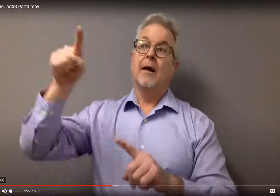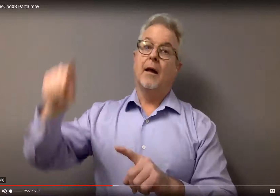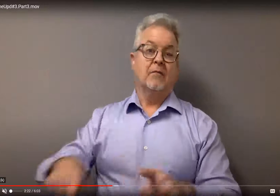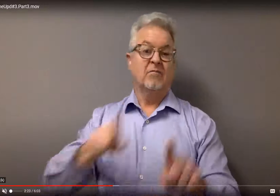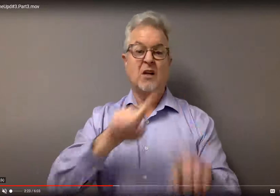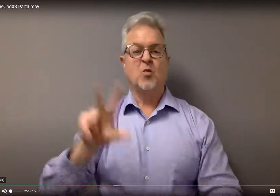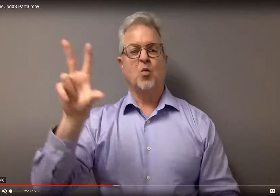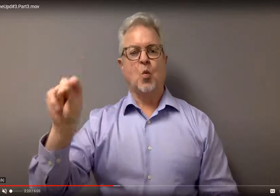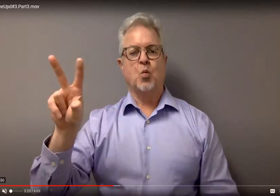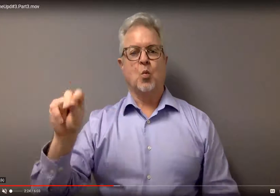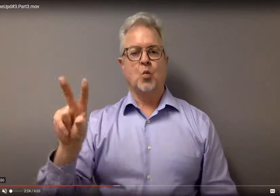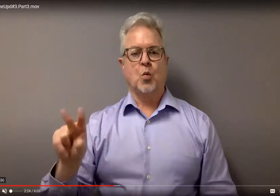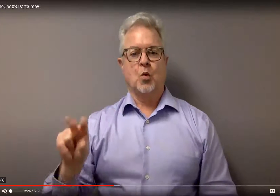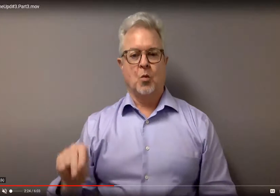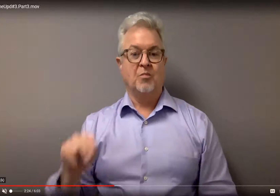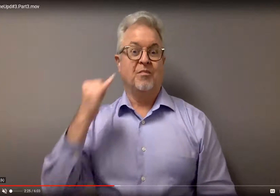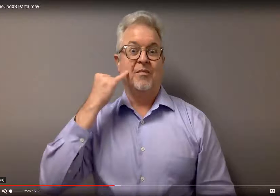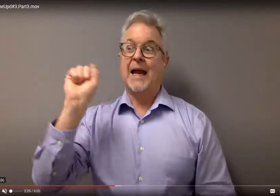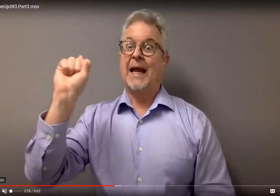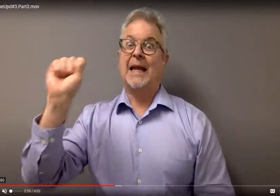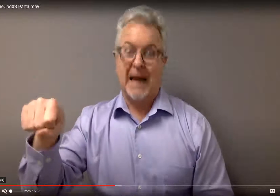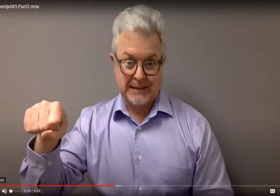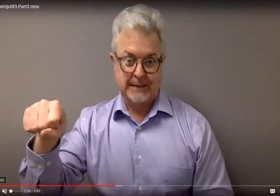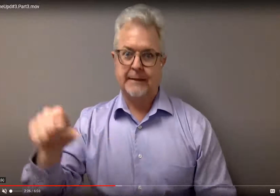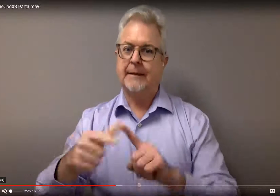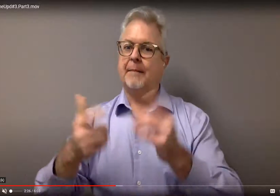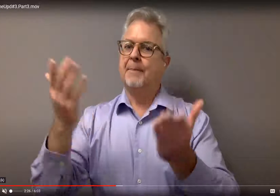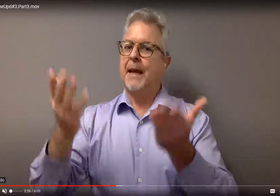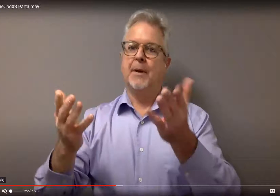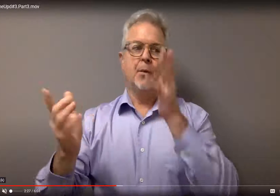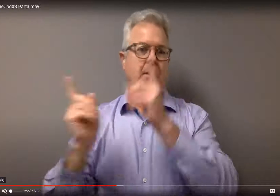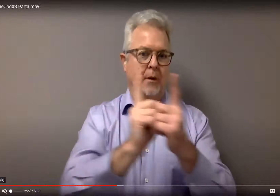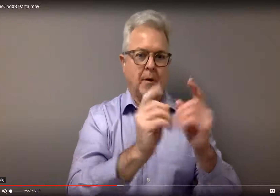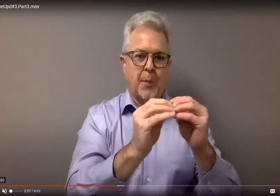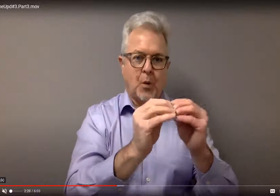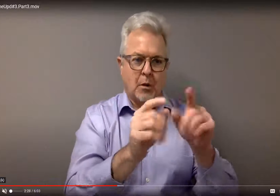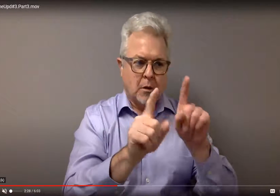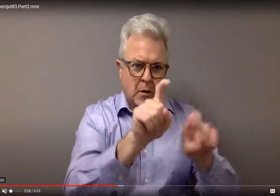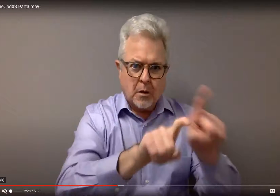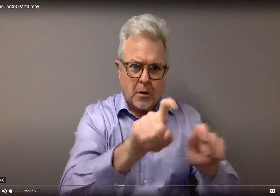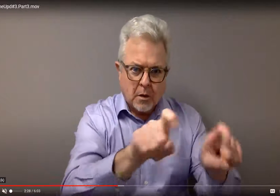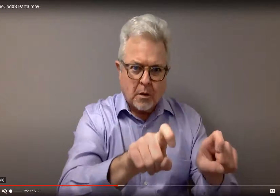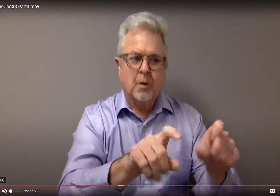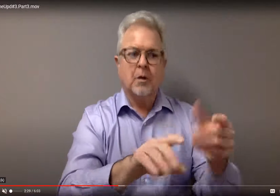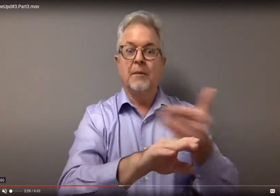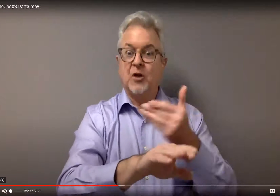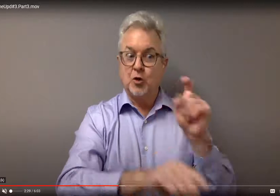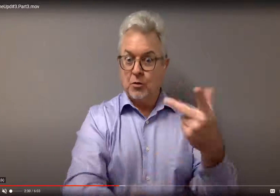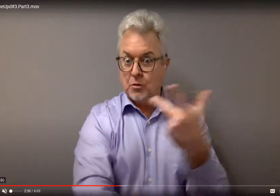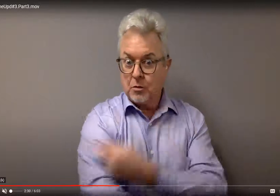So first, you can say you feel good, and then the rest of the answer should be no. However, if you do answer yes, they may take you